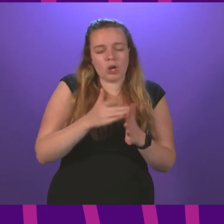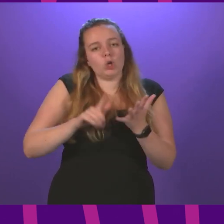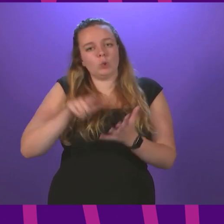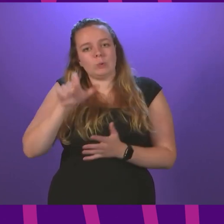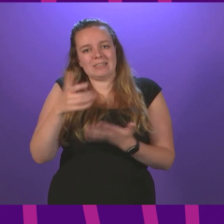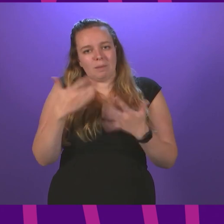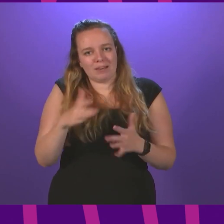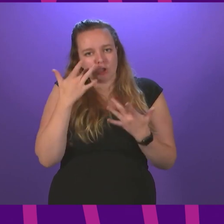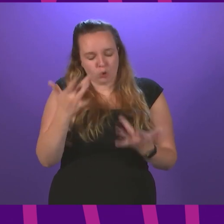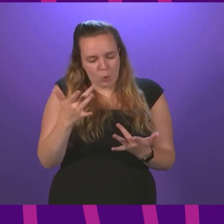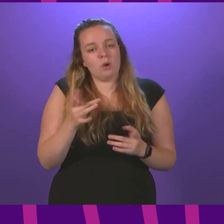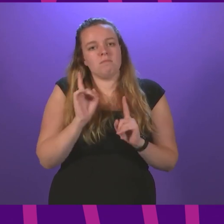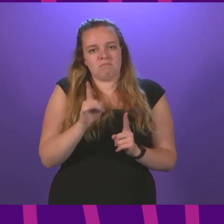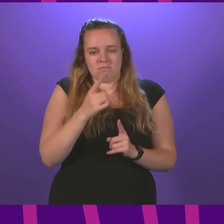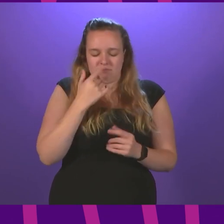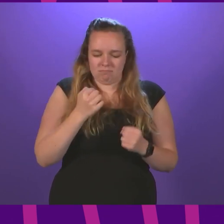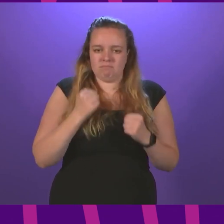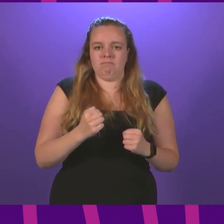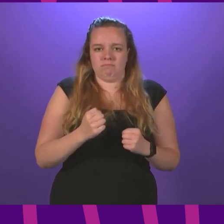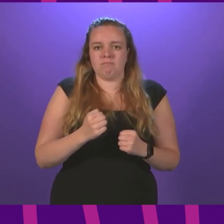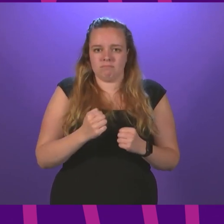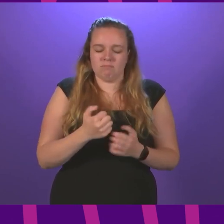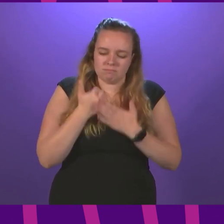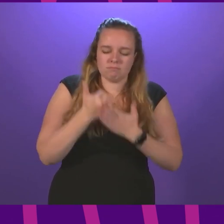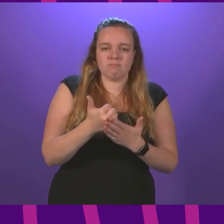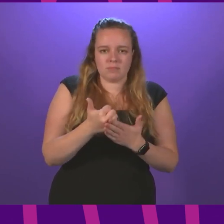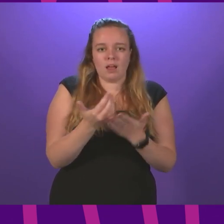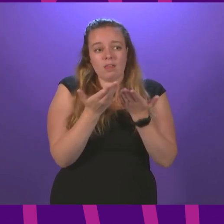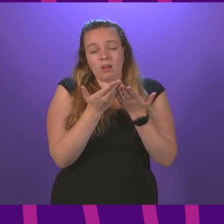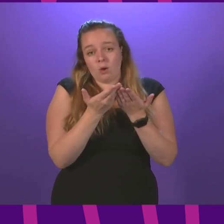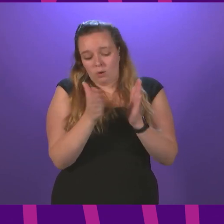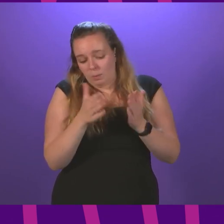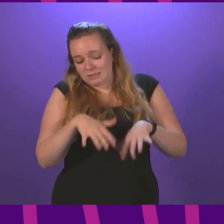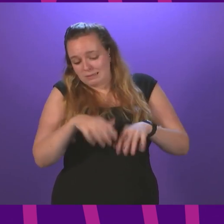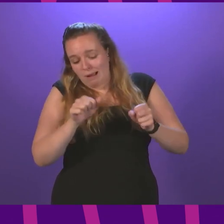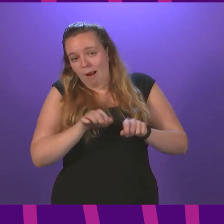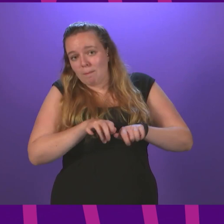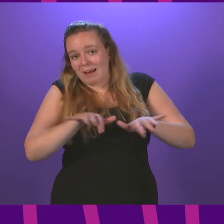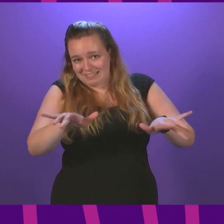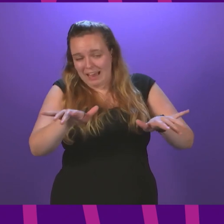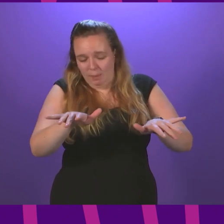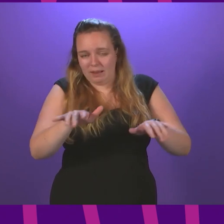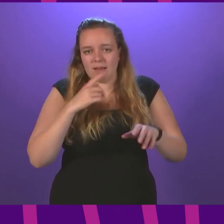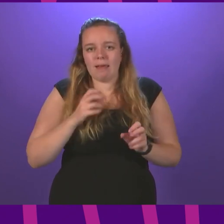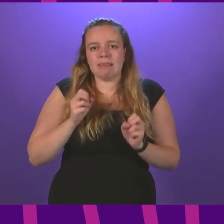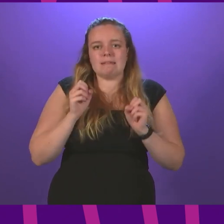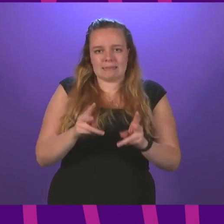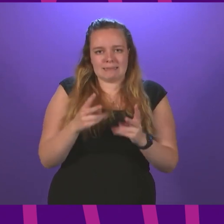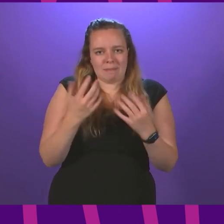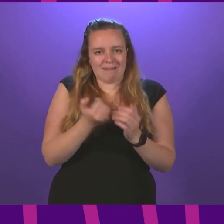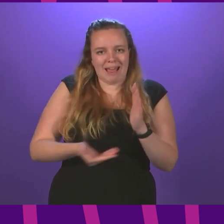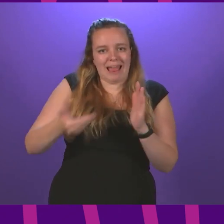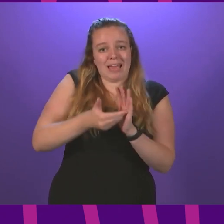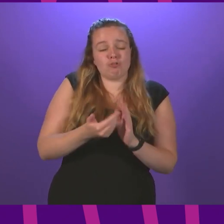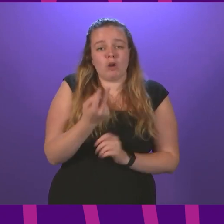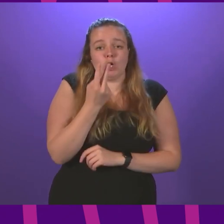credit has shown to be very resilient, presiding officer. In the opening months of the pandemic, the system saw an additional